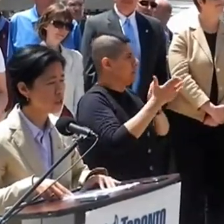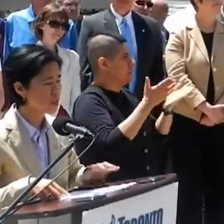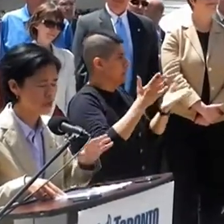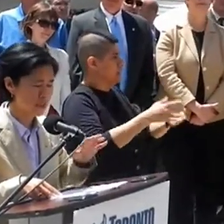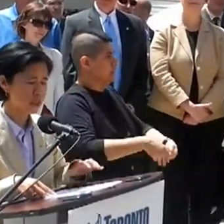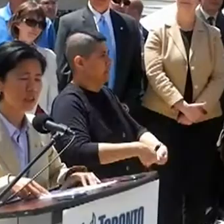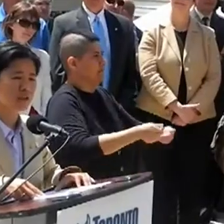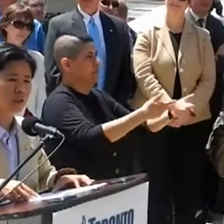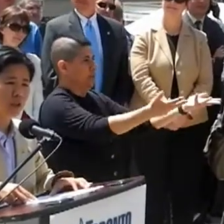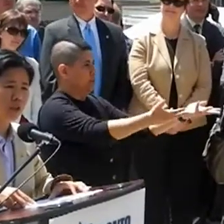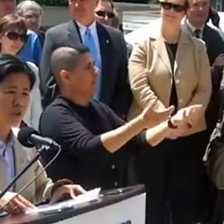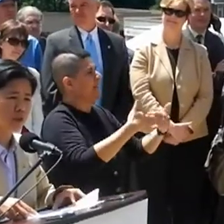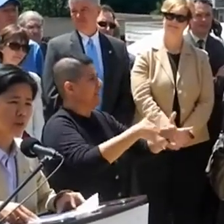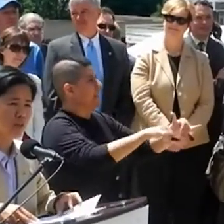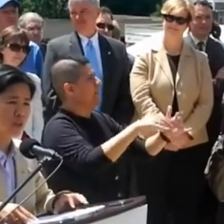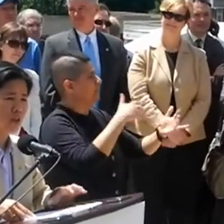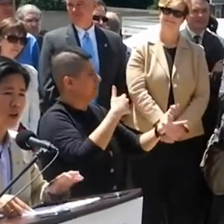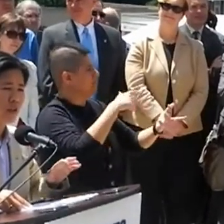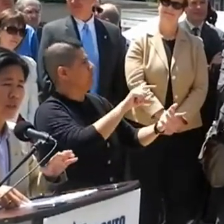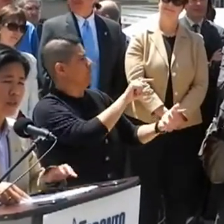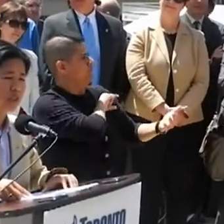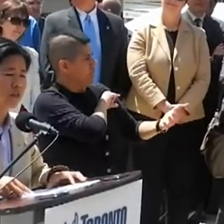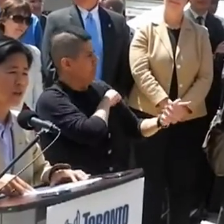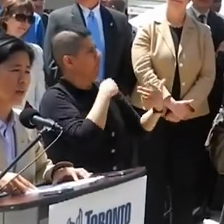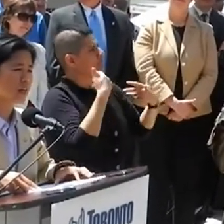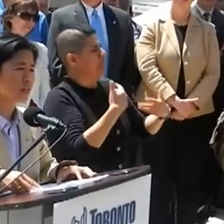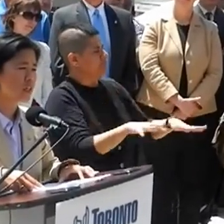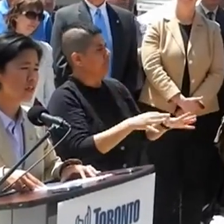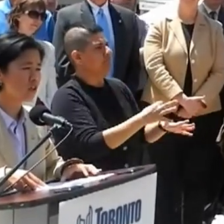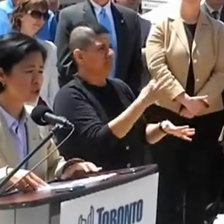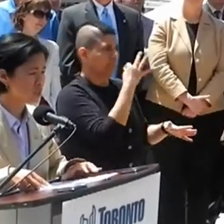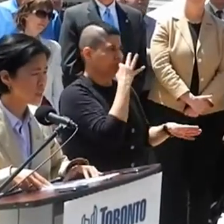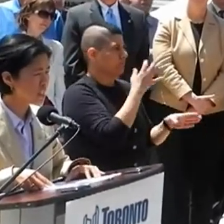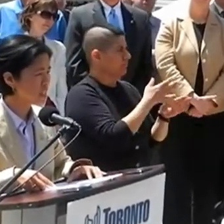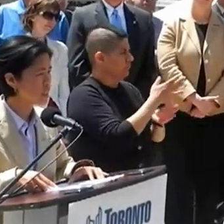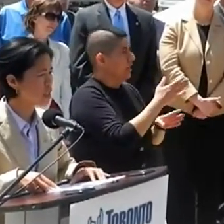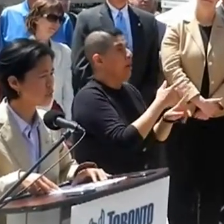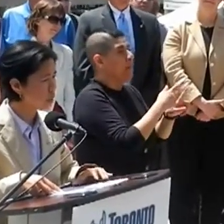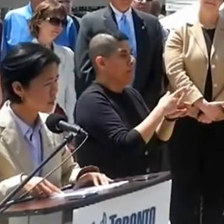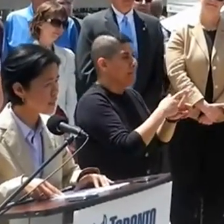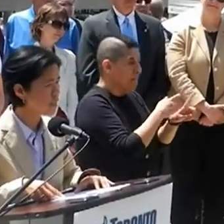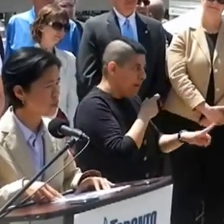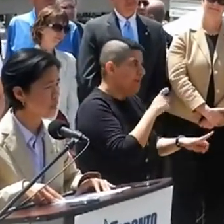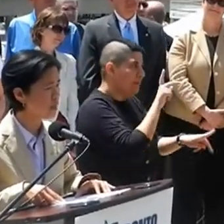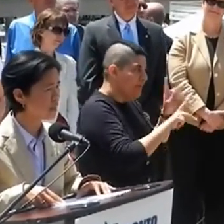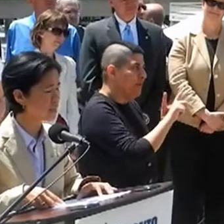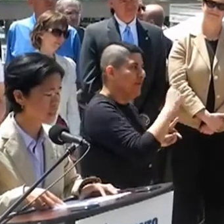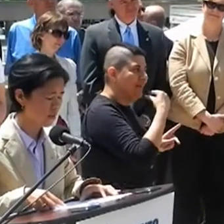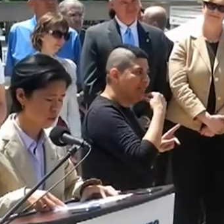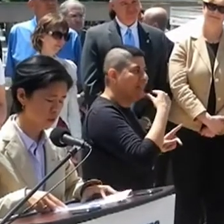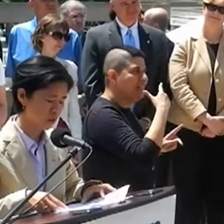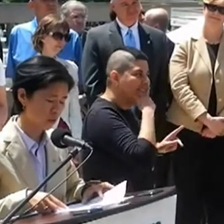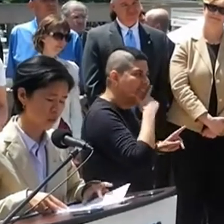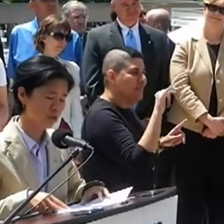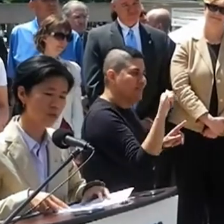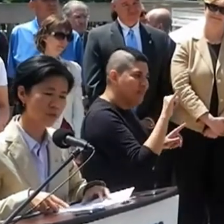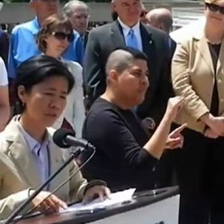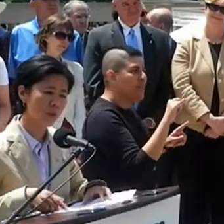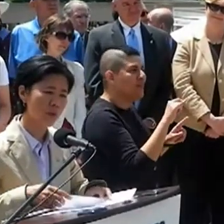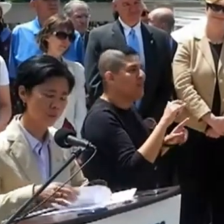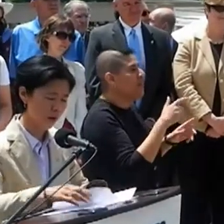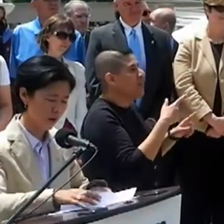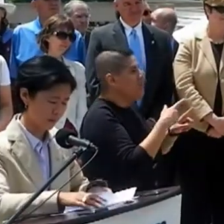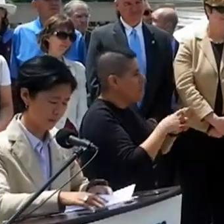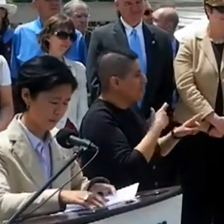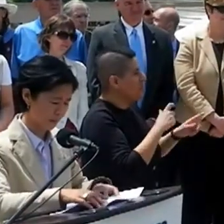being delivered to you and your family are being delivered by LGBT employees as well at the City of Toronto, and they do